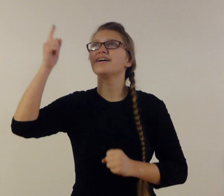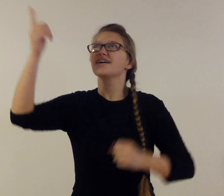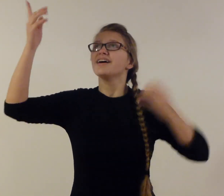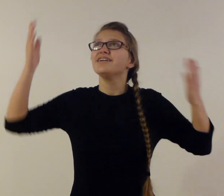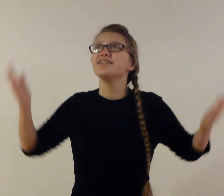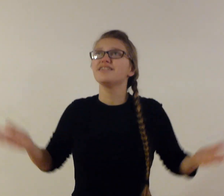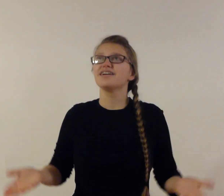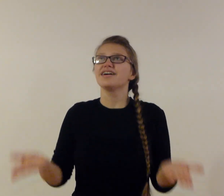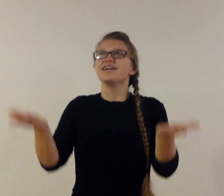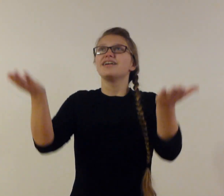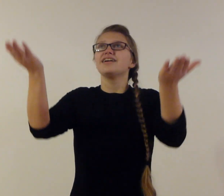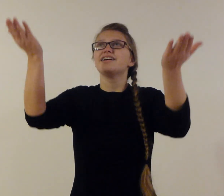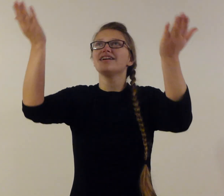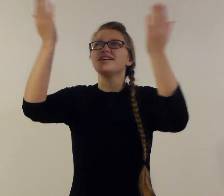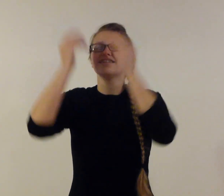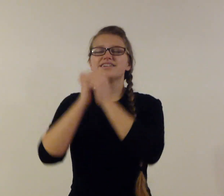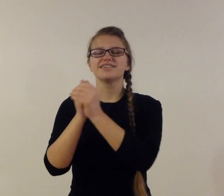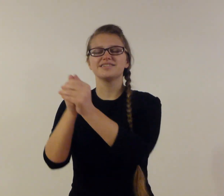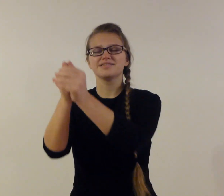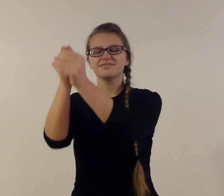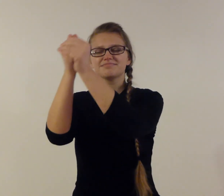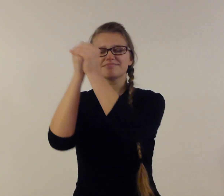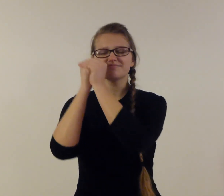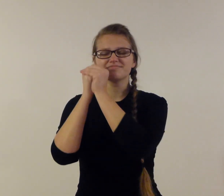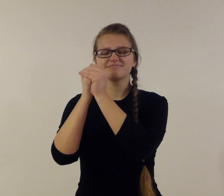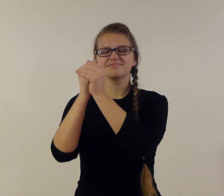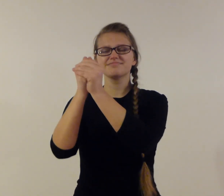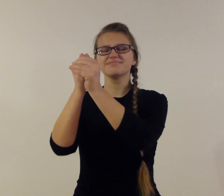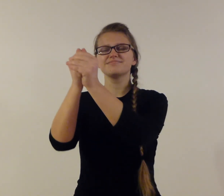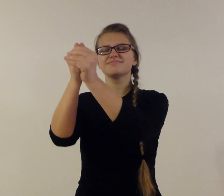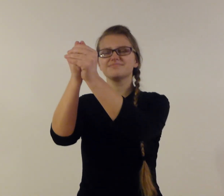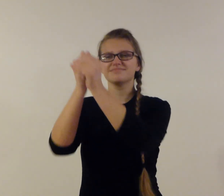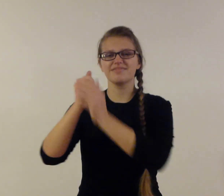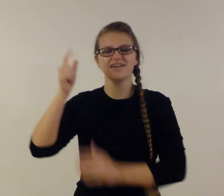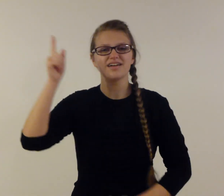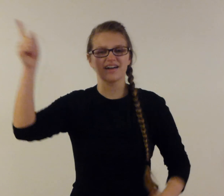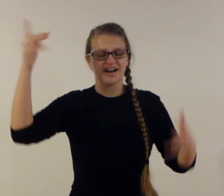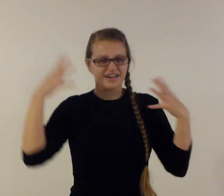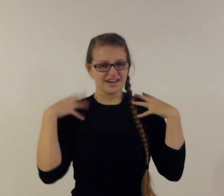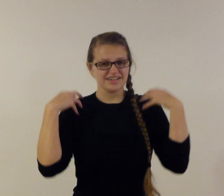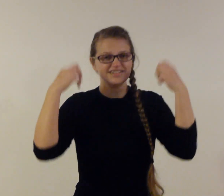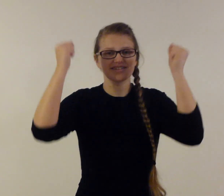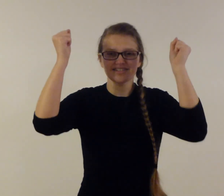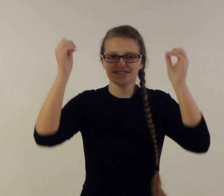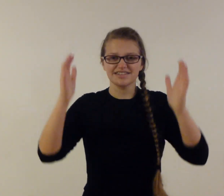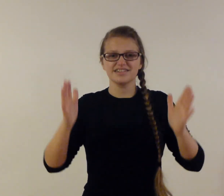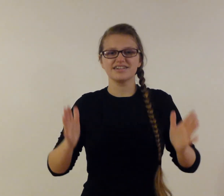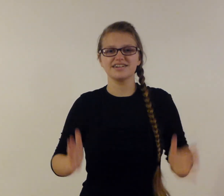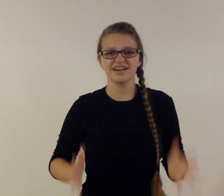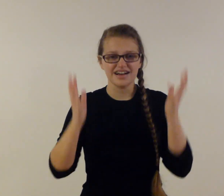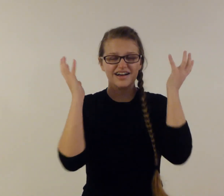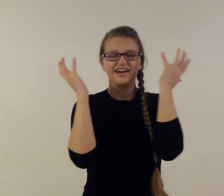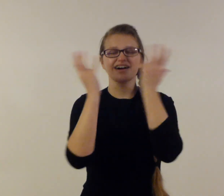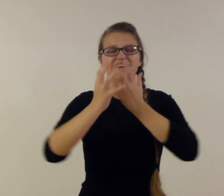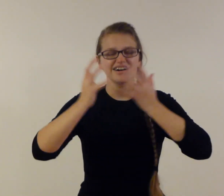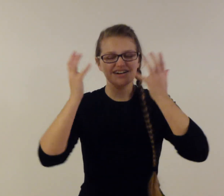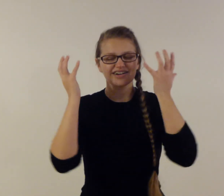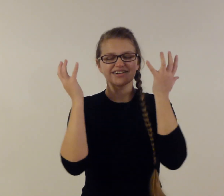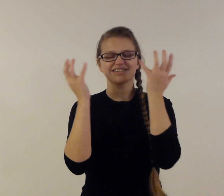God, you are higher than any other. I got it's healer. I serve the